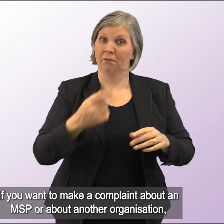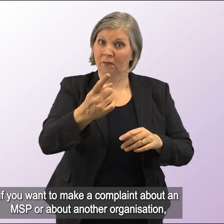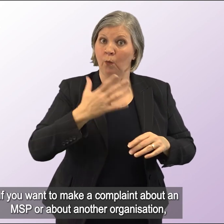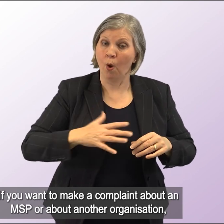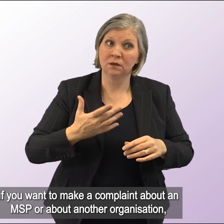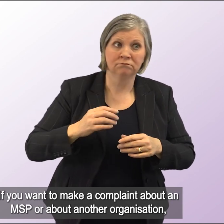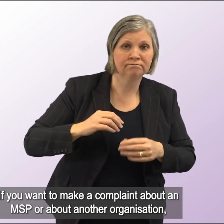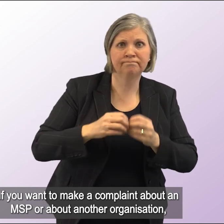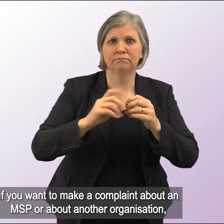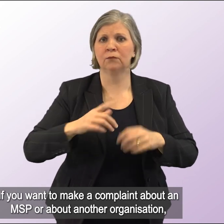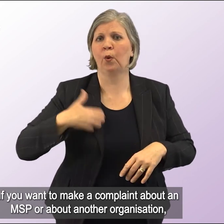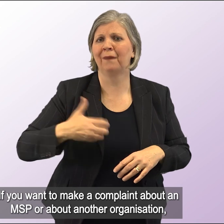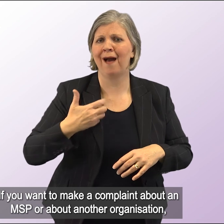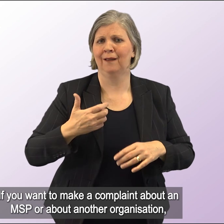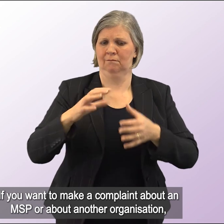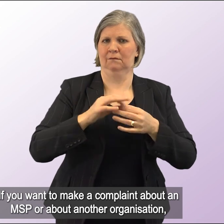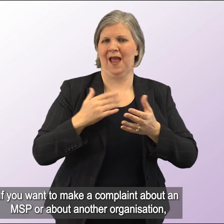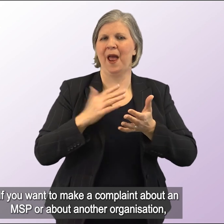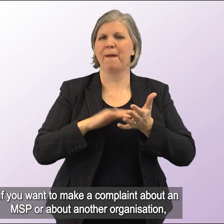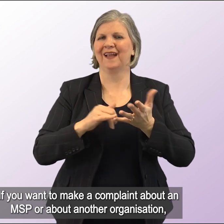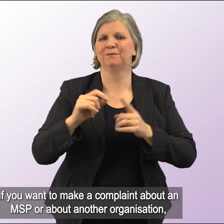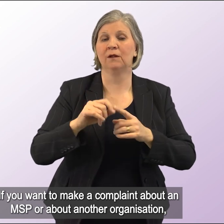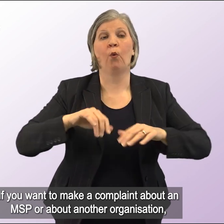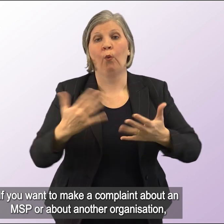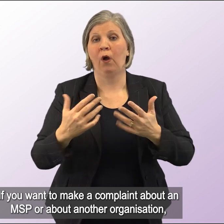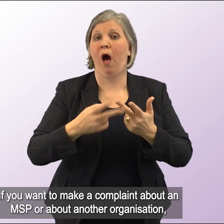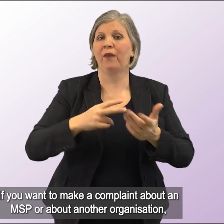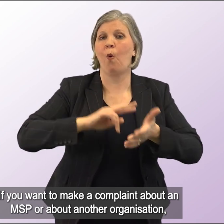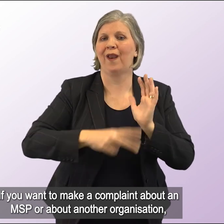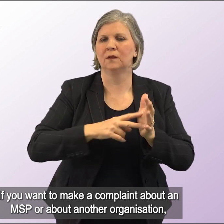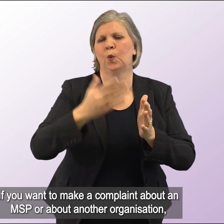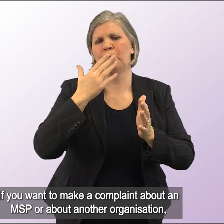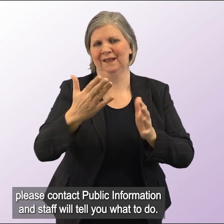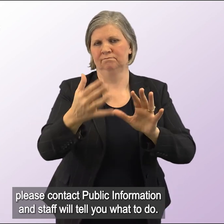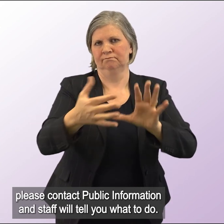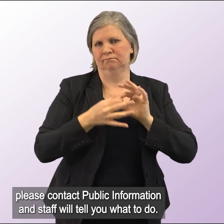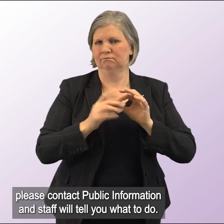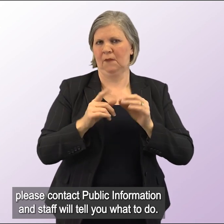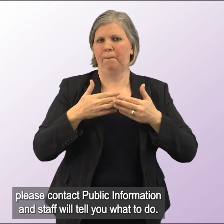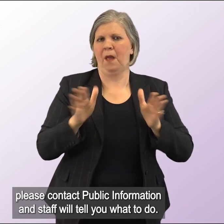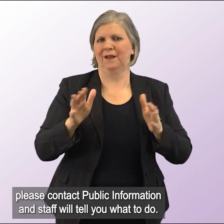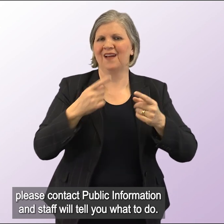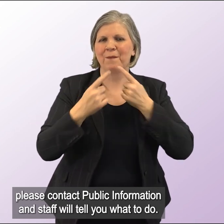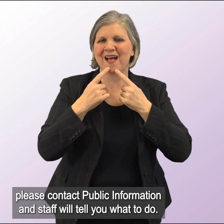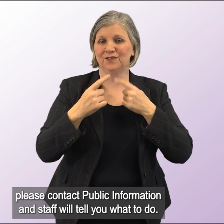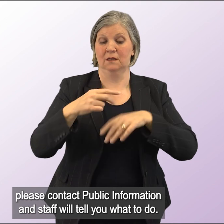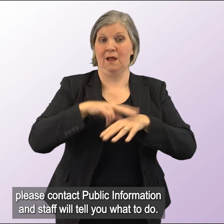If you want to make a complaint about an MSP or about another organisation Please contact Public Information and